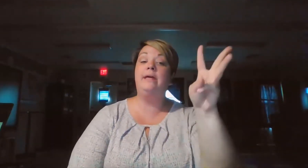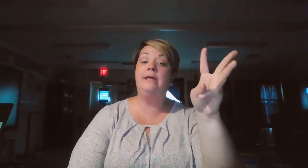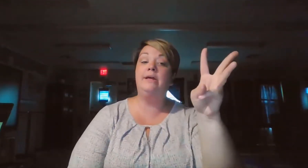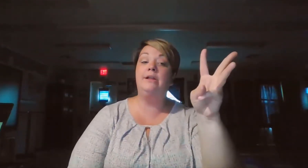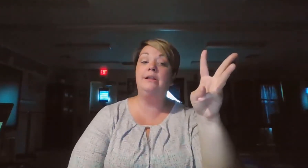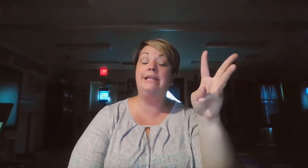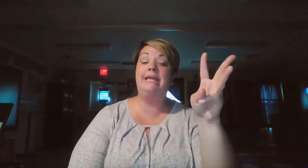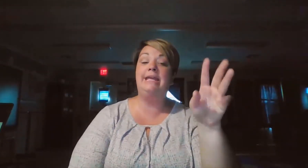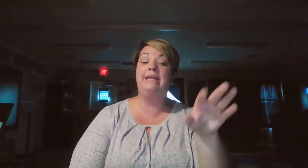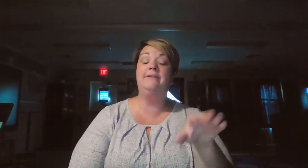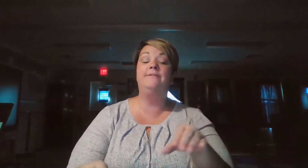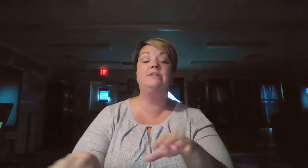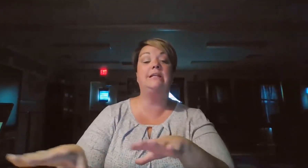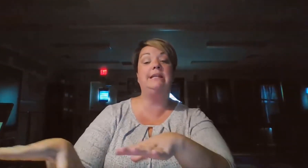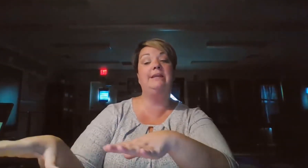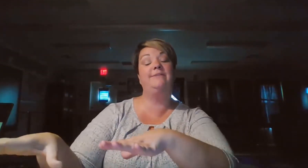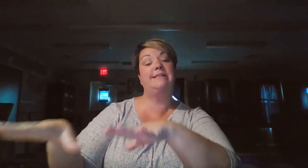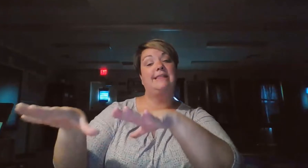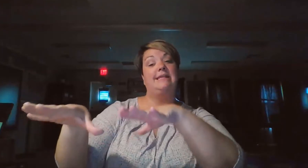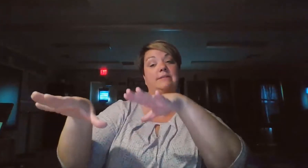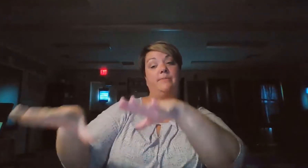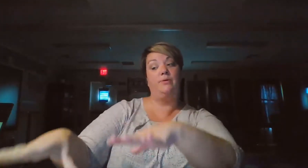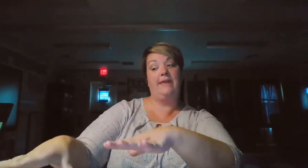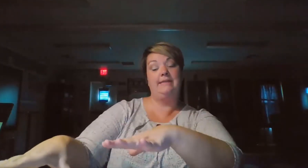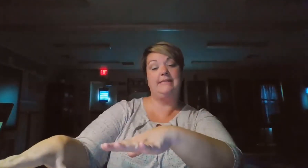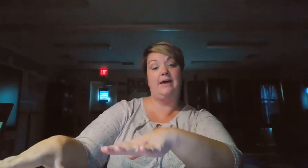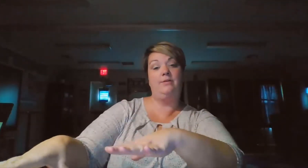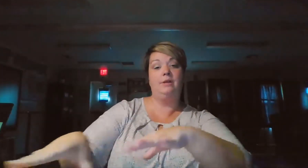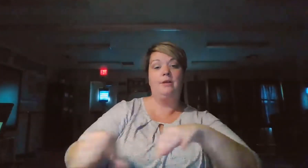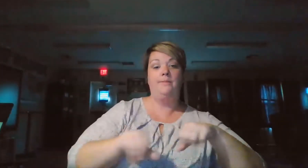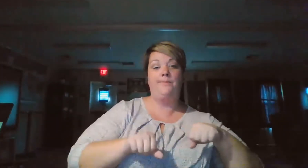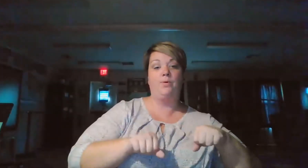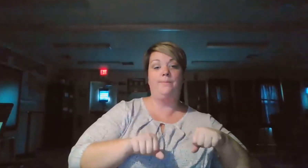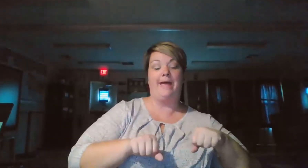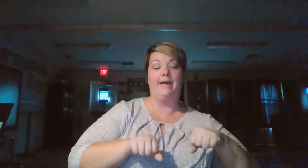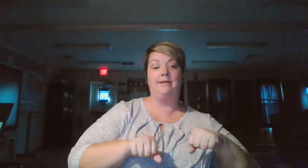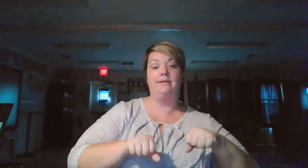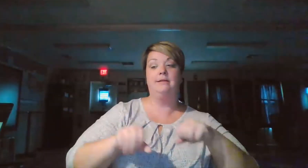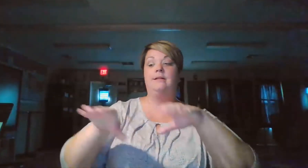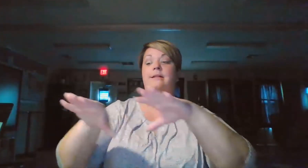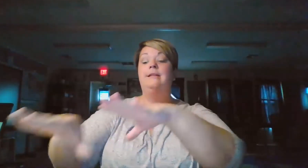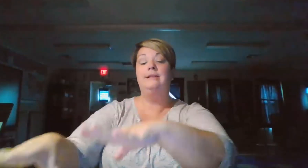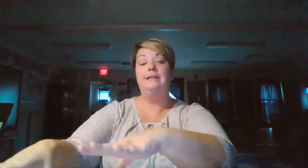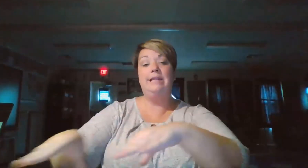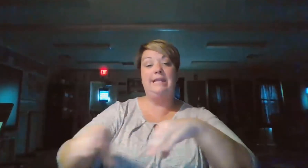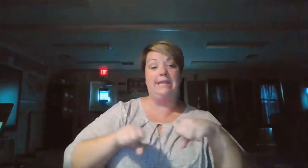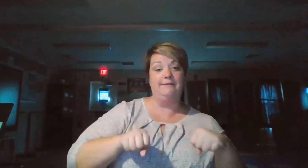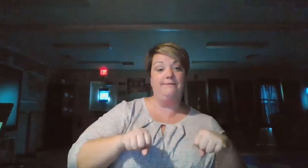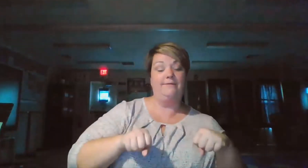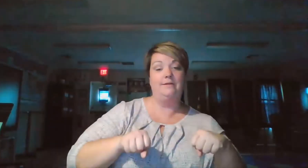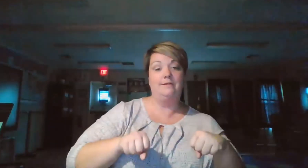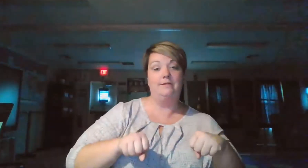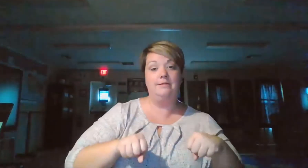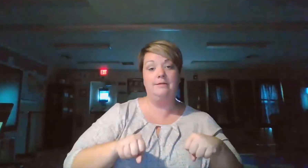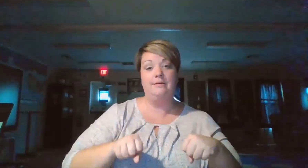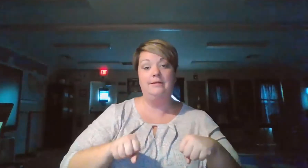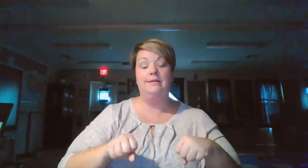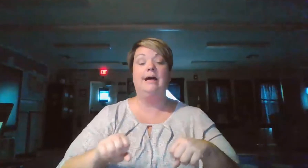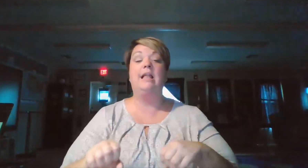leave. To leave is like this. Both hands out. Pull back. Leave. A